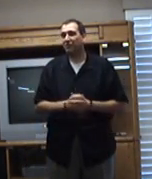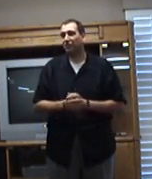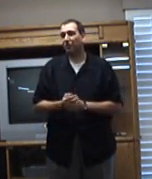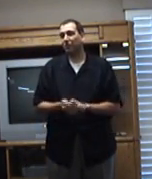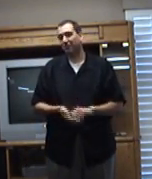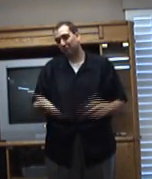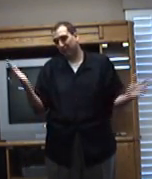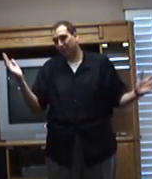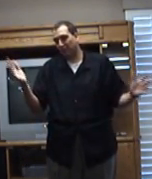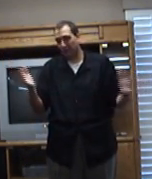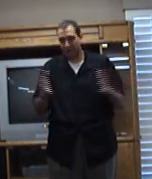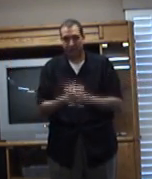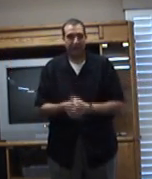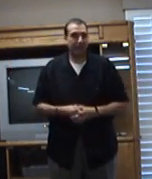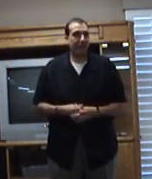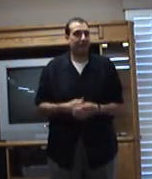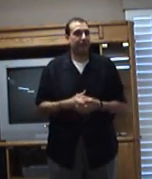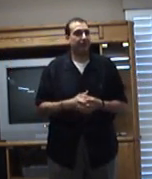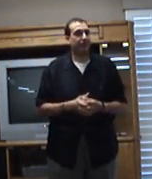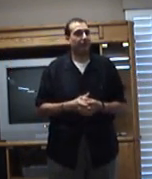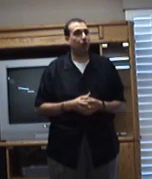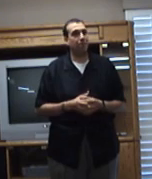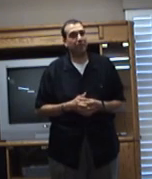months ago, so this is my three-month follow-up.